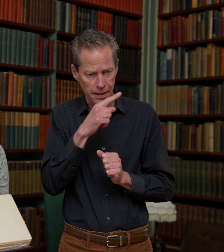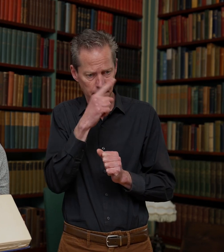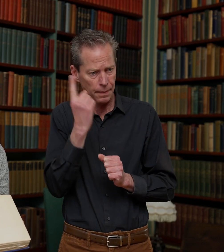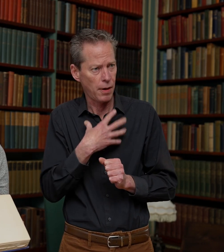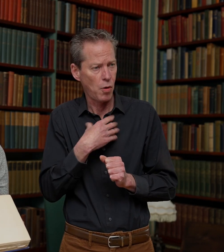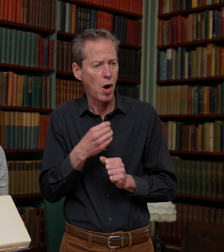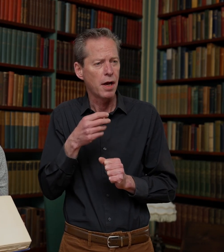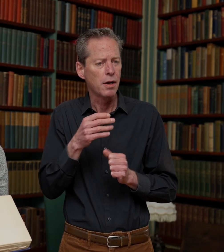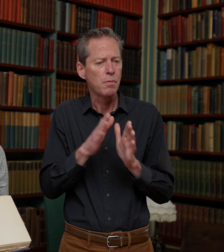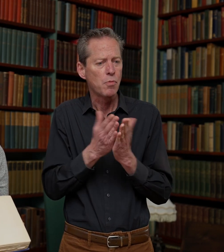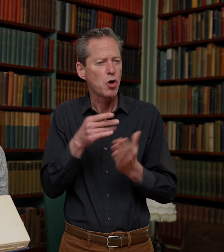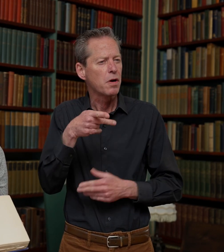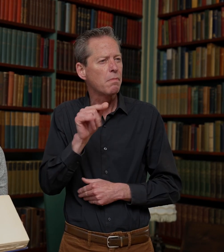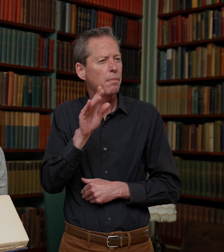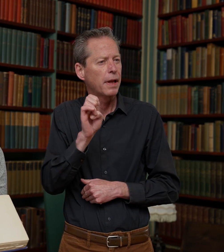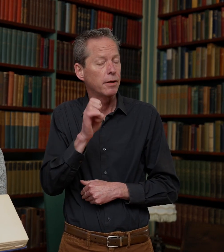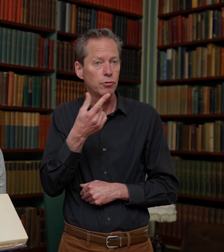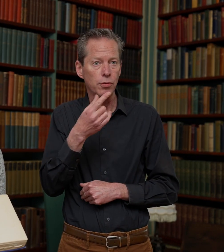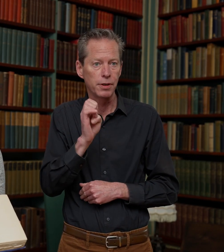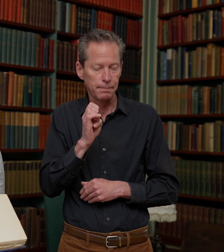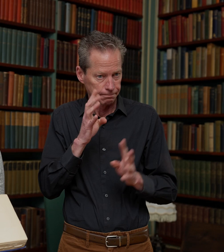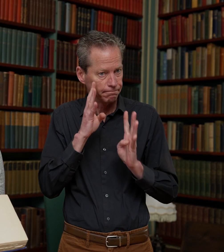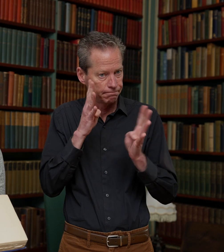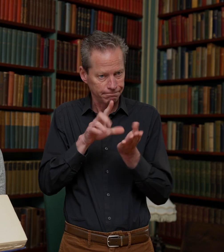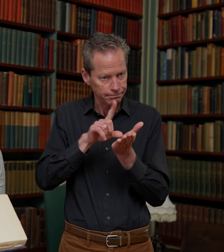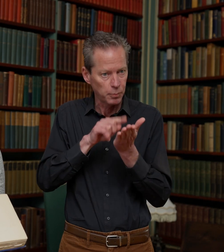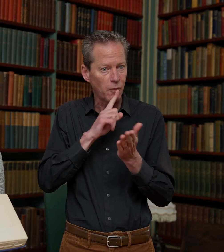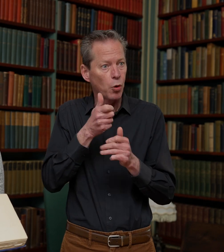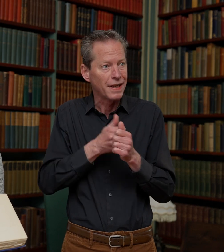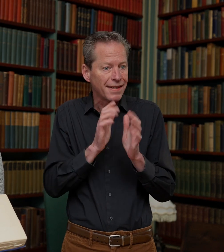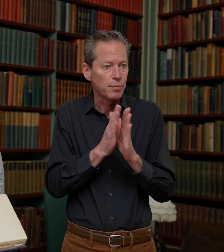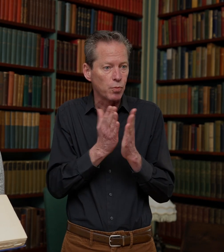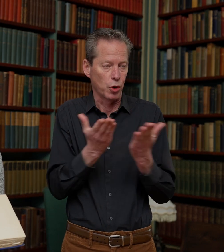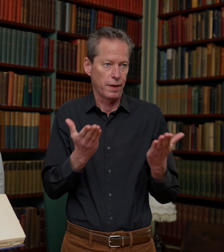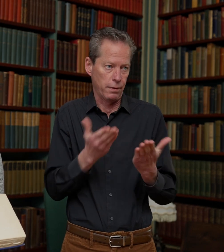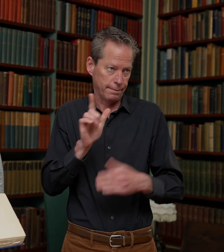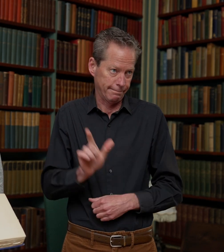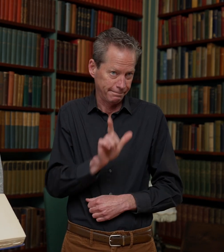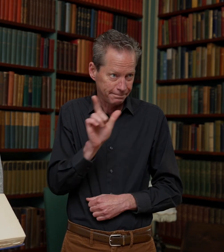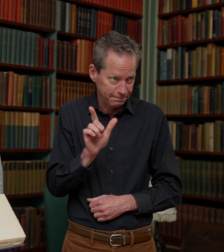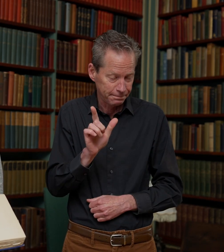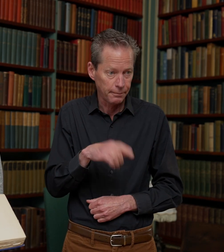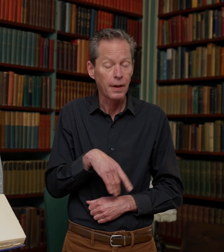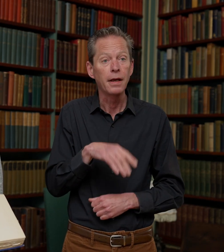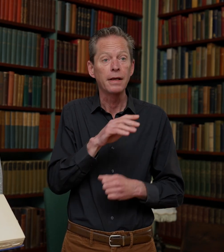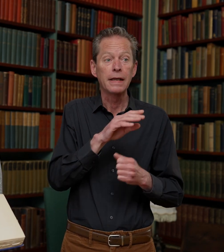book plate that George Eastman had created for each of the books in his library. The section is K